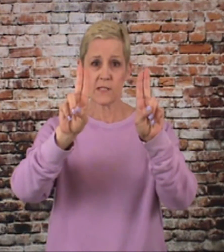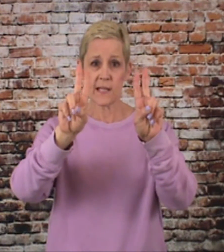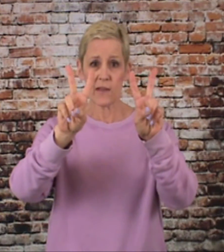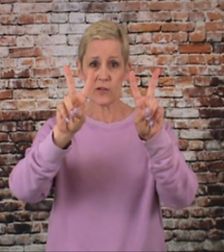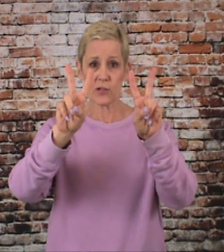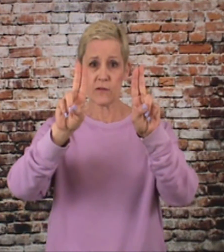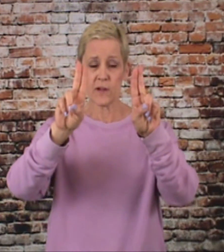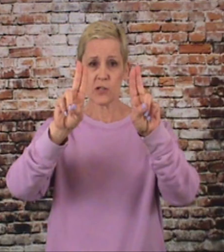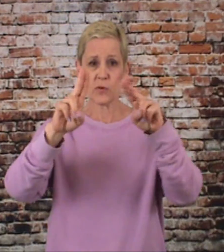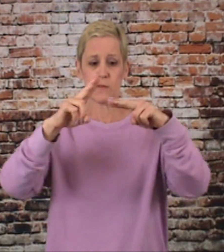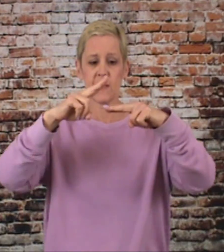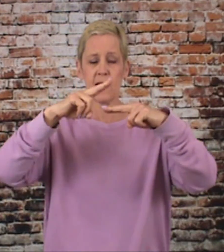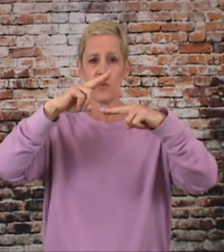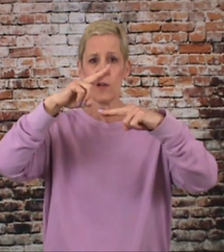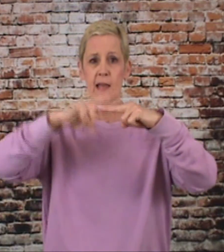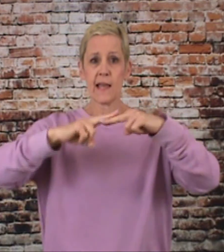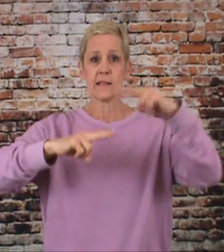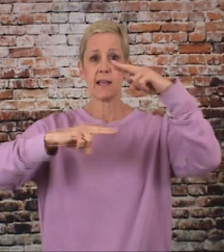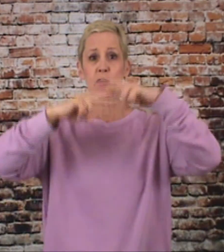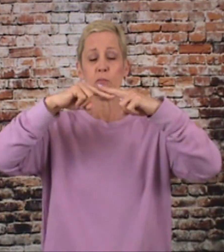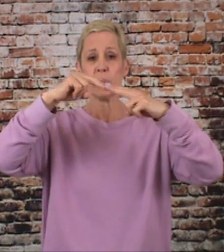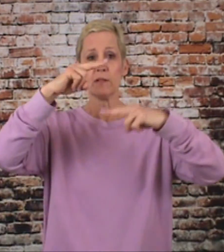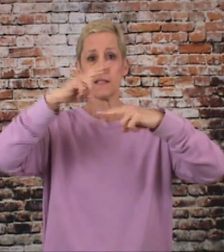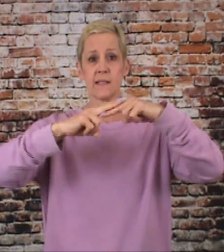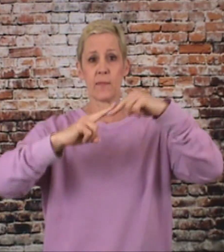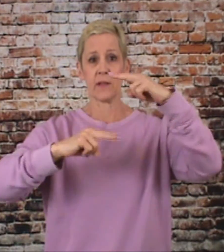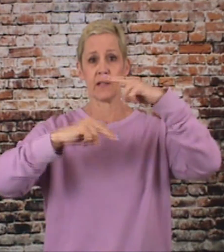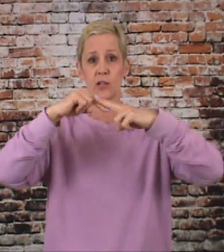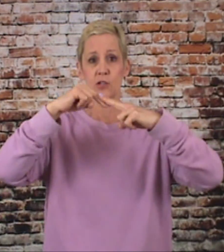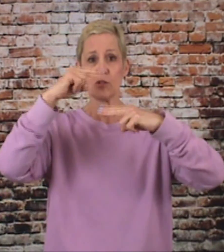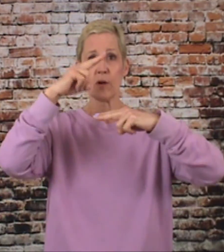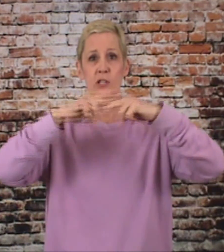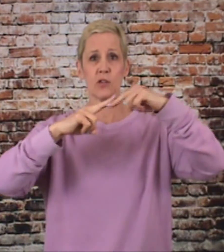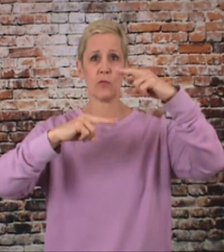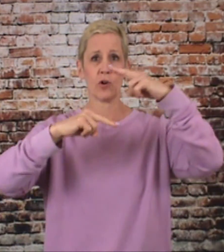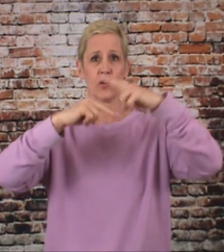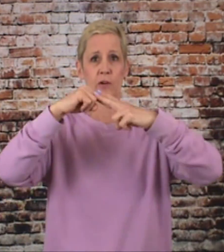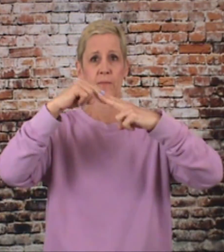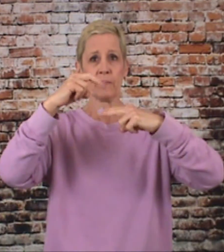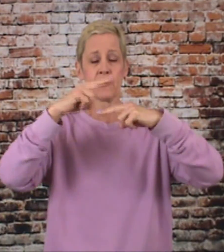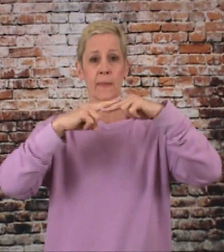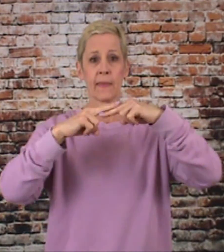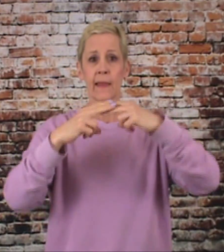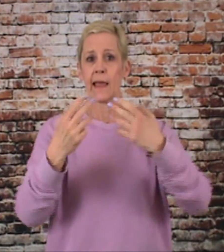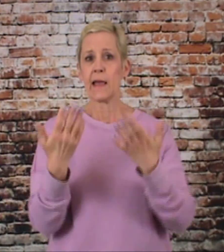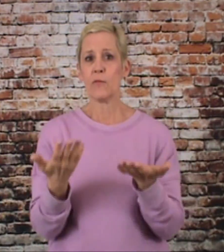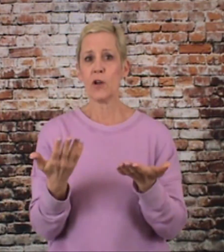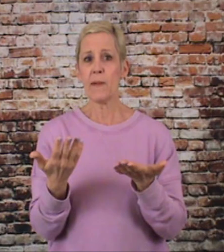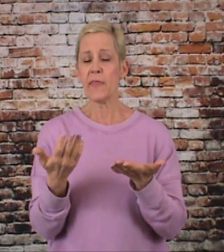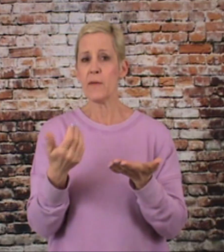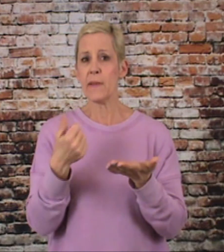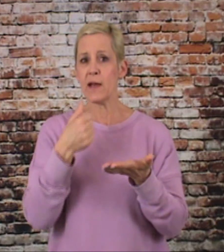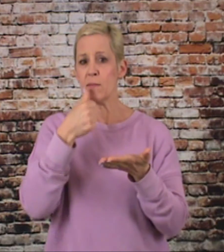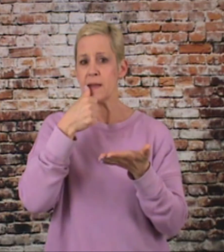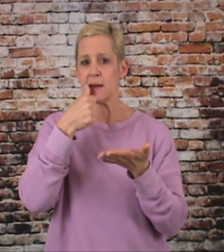together your two fingers put them together it's like you're building something construction worker what about the mailman